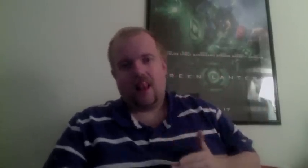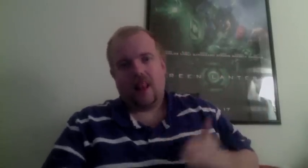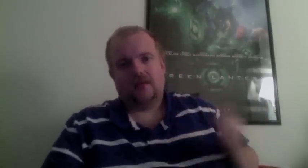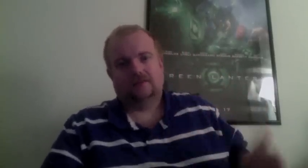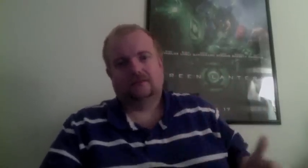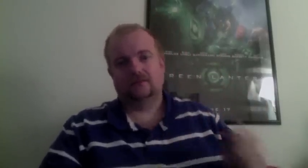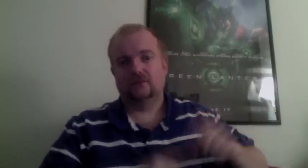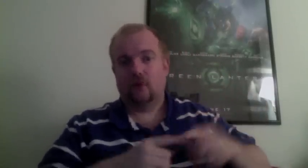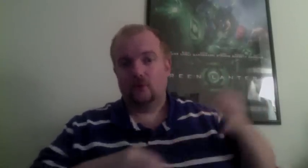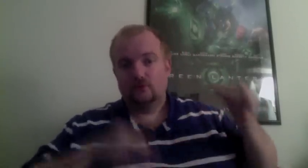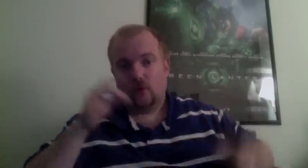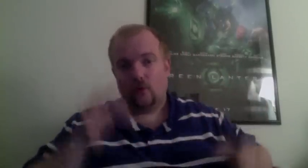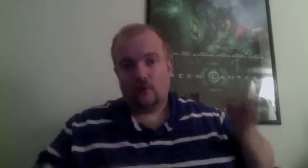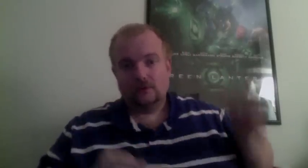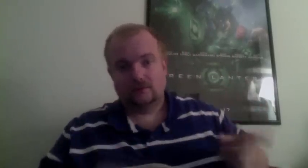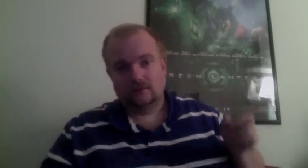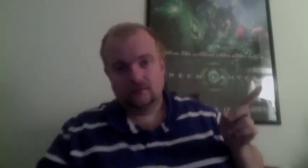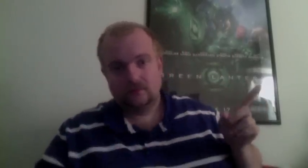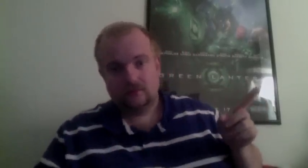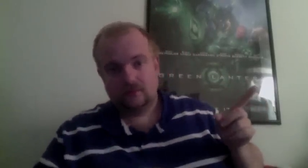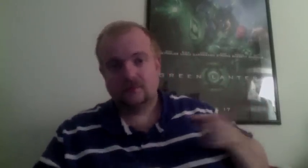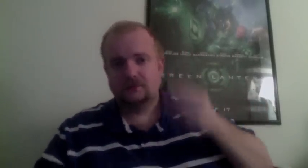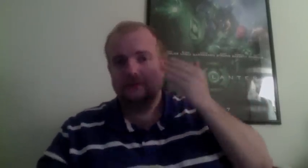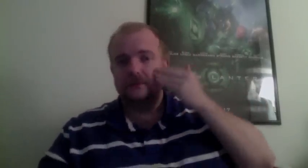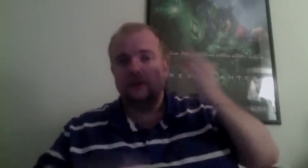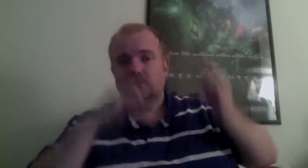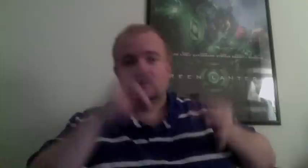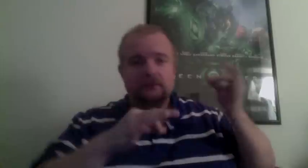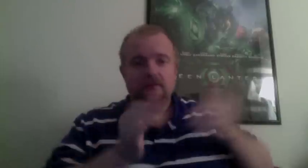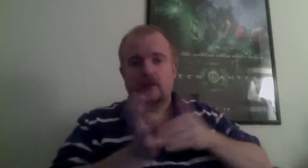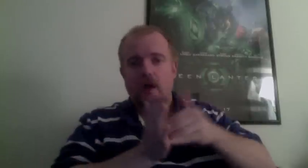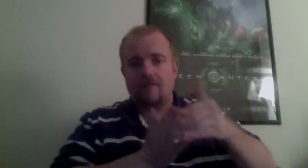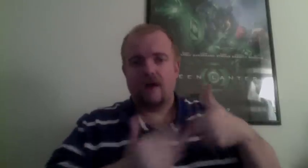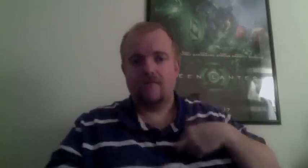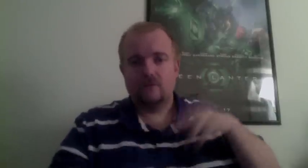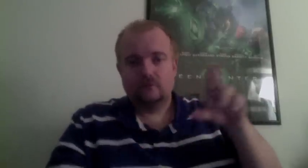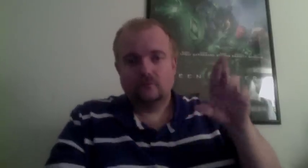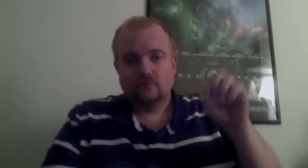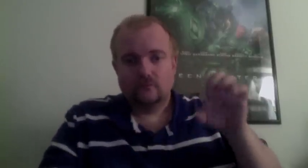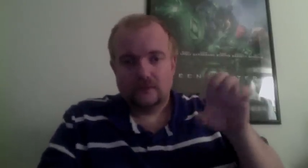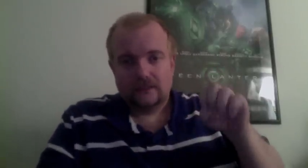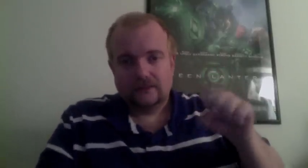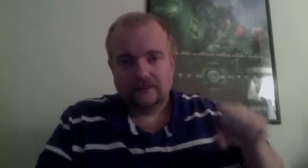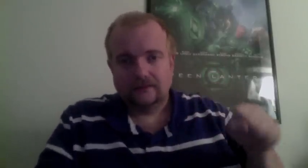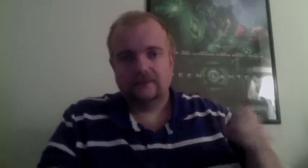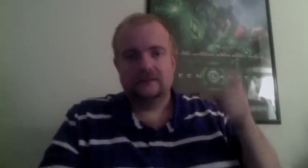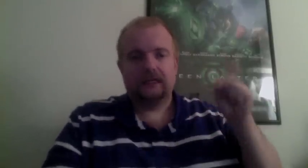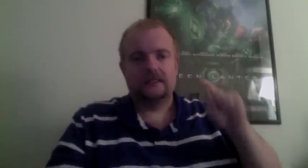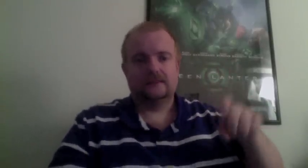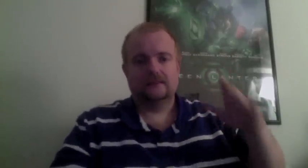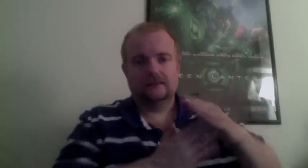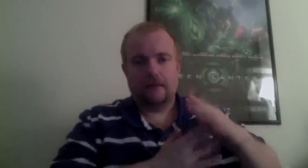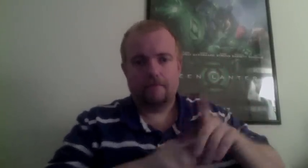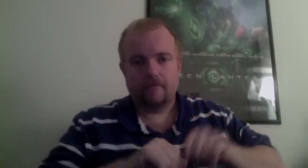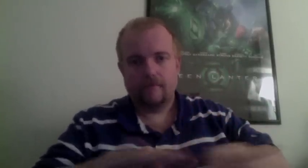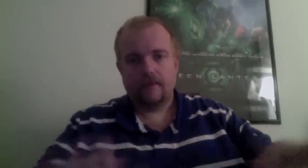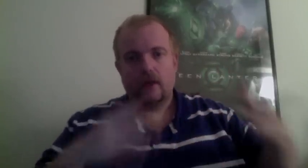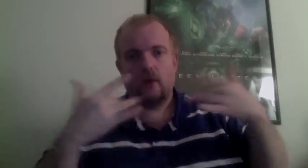in the F-35 every day. The F-35 is also outfitted with numerous targeting and advanced communication technologies,